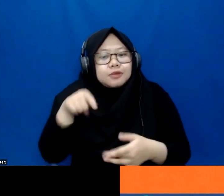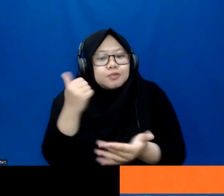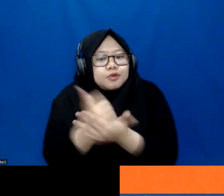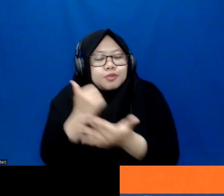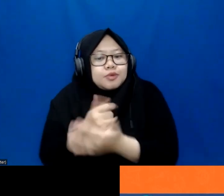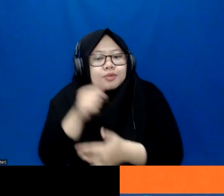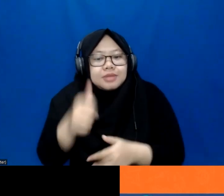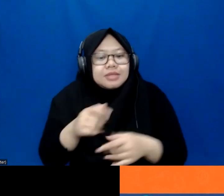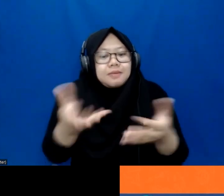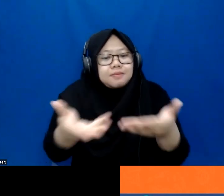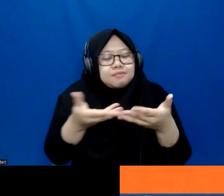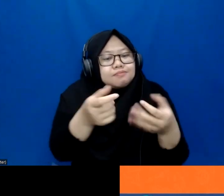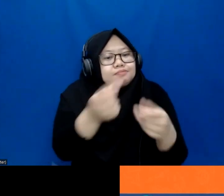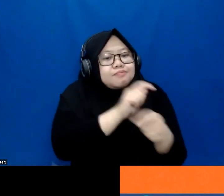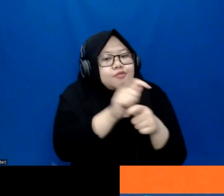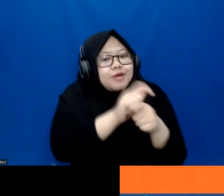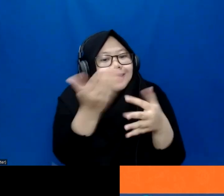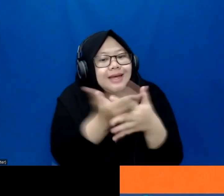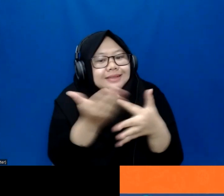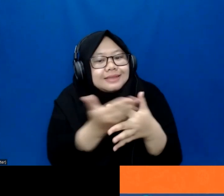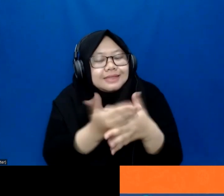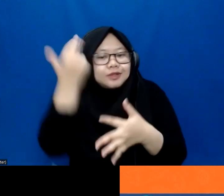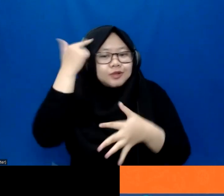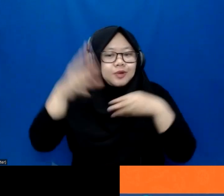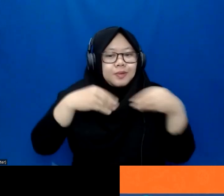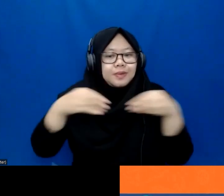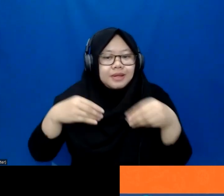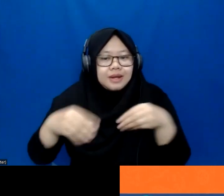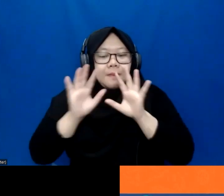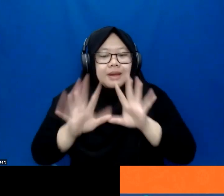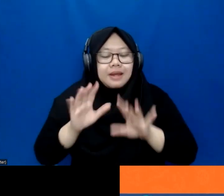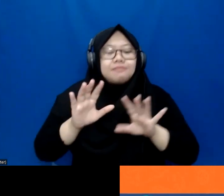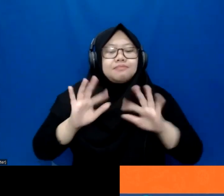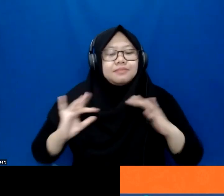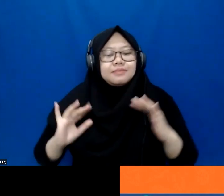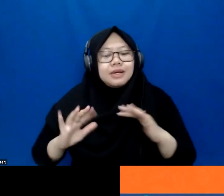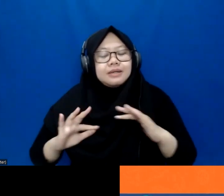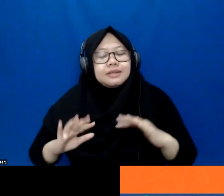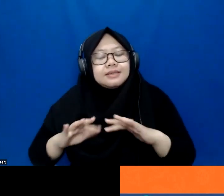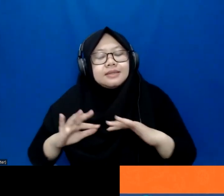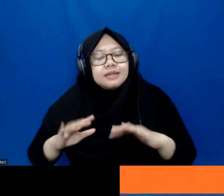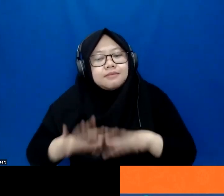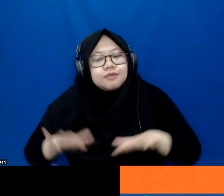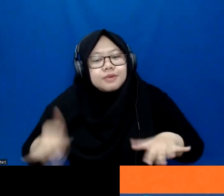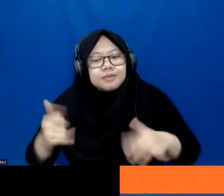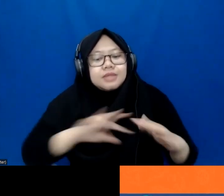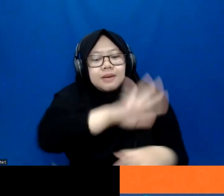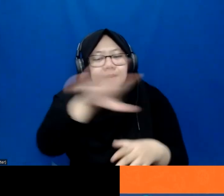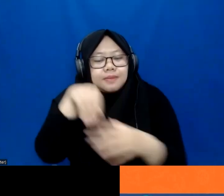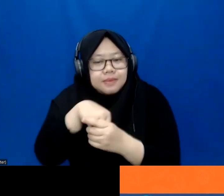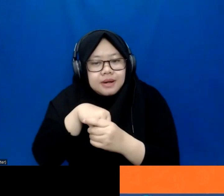access to educational materials and allow students to participate in the digital learning environments. This is a key